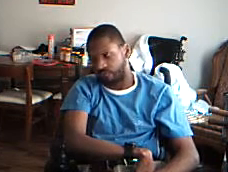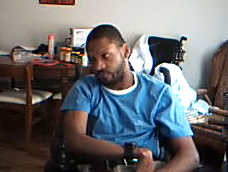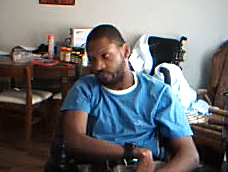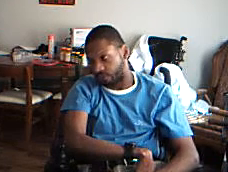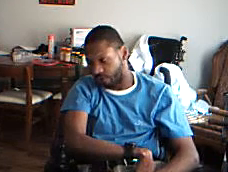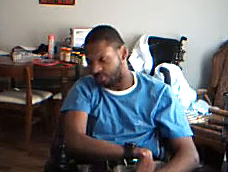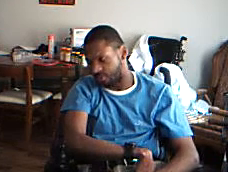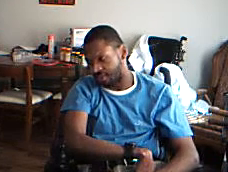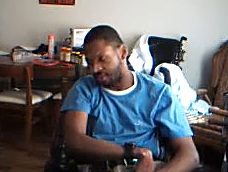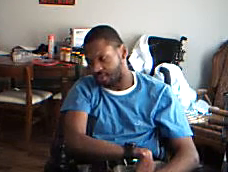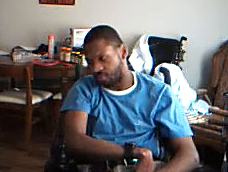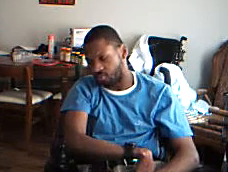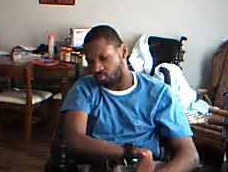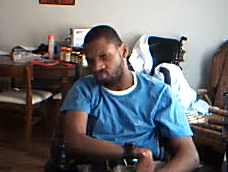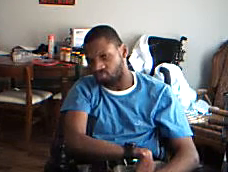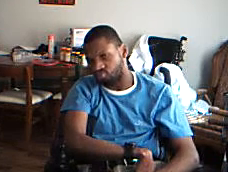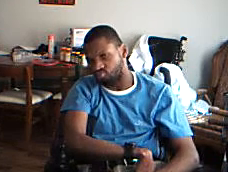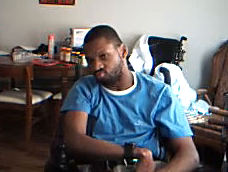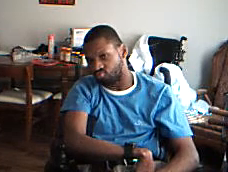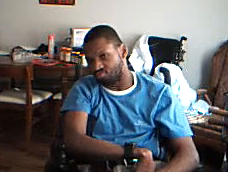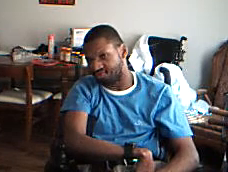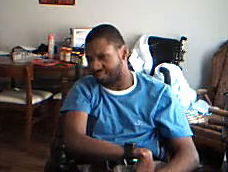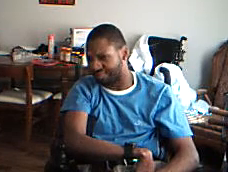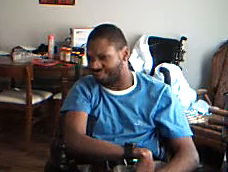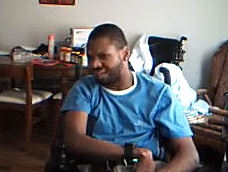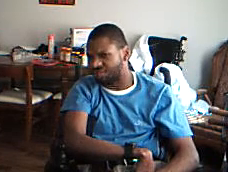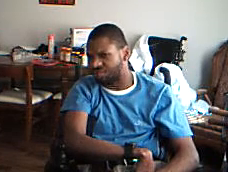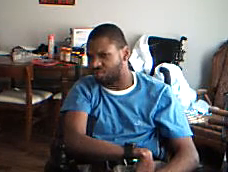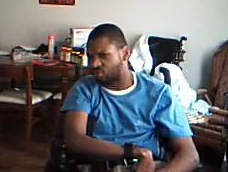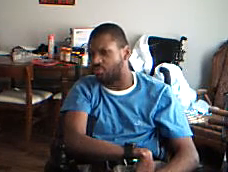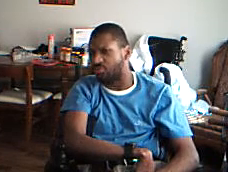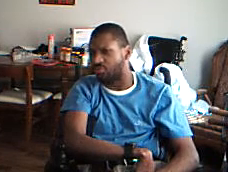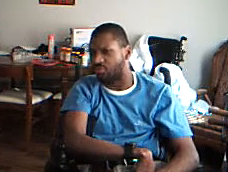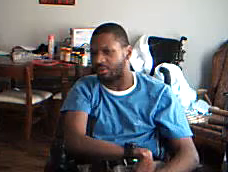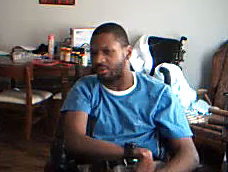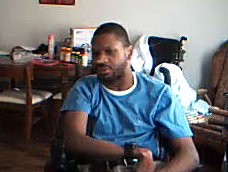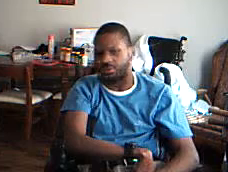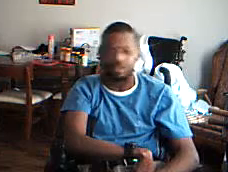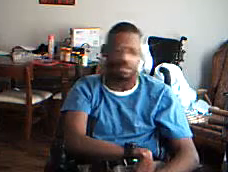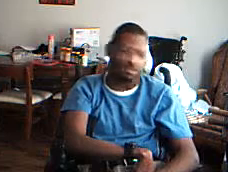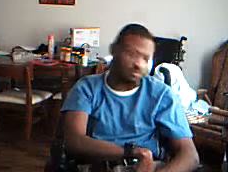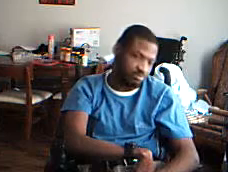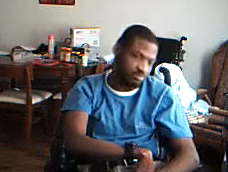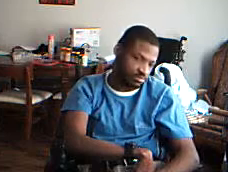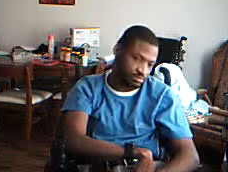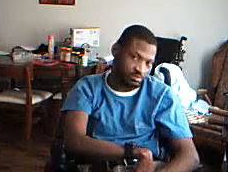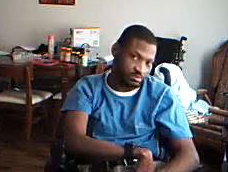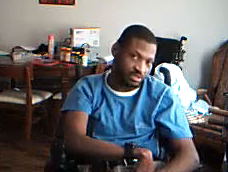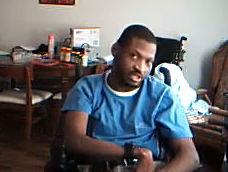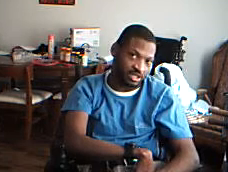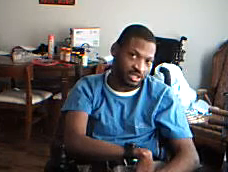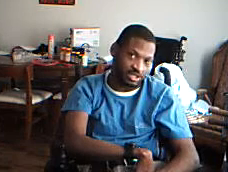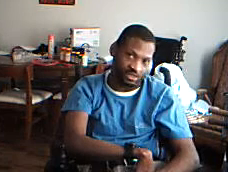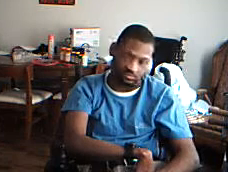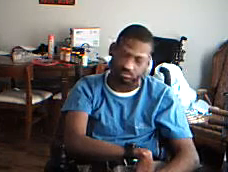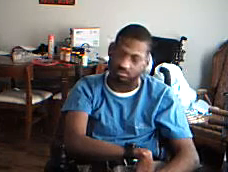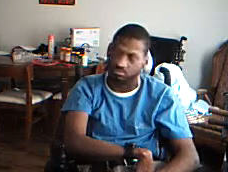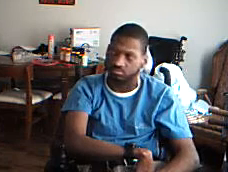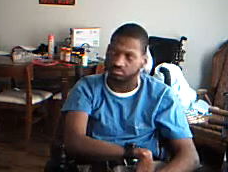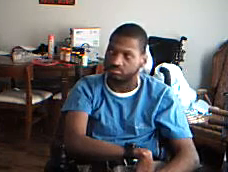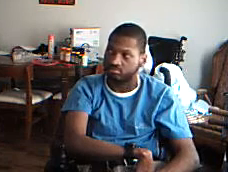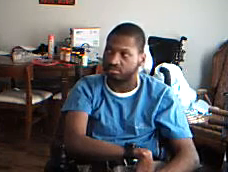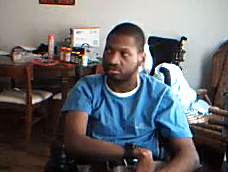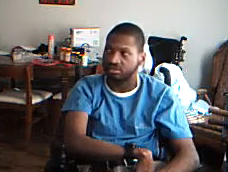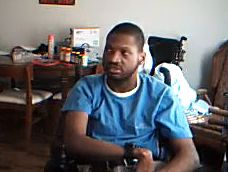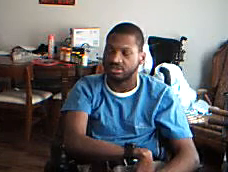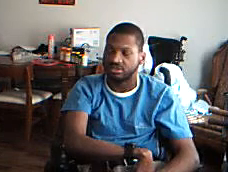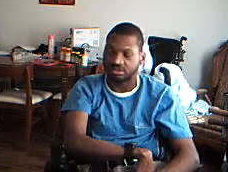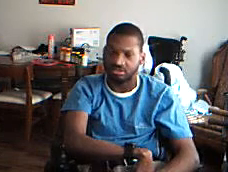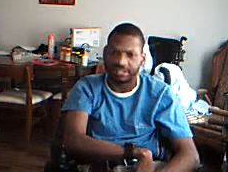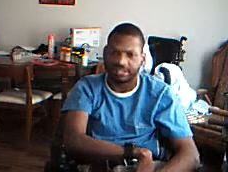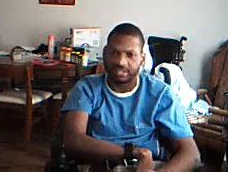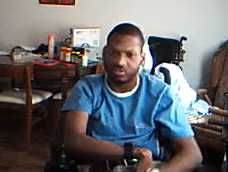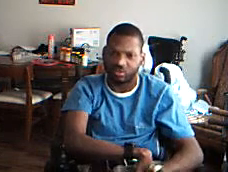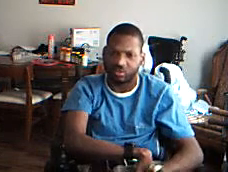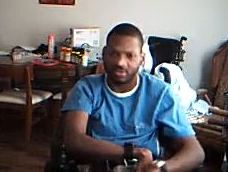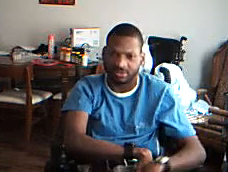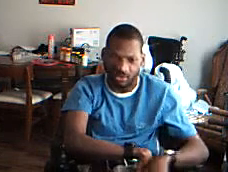Thursday, I'm not sure what weapon I'm going to showcase in the weapon's